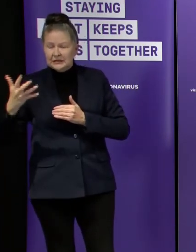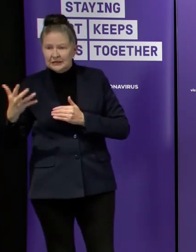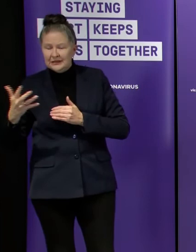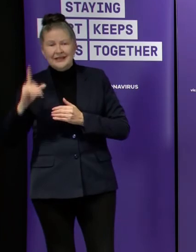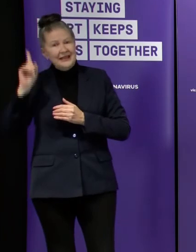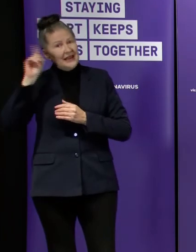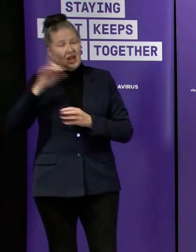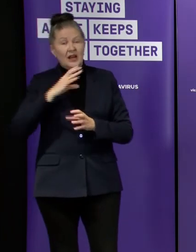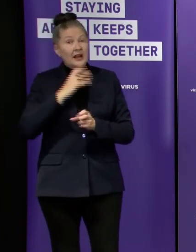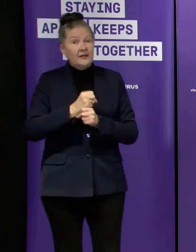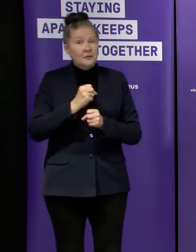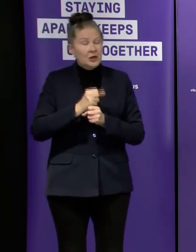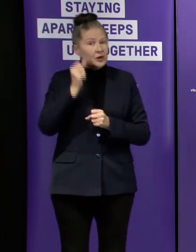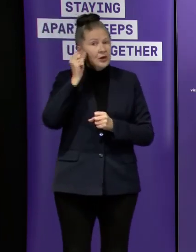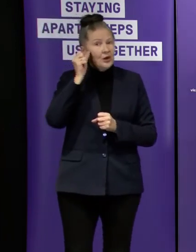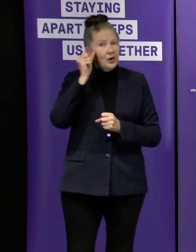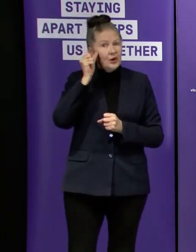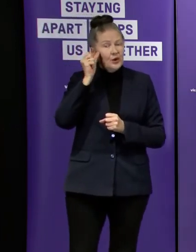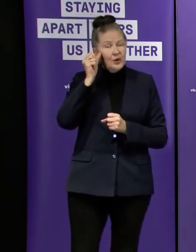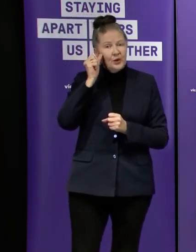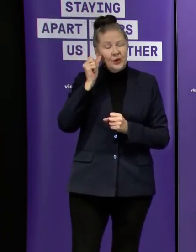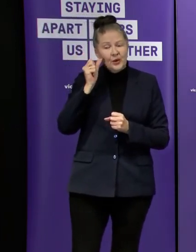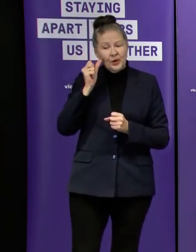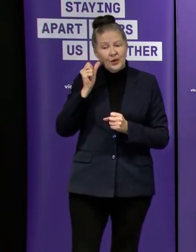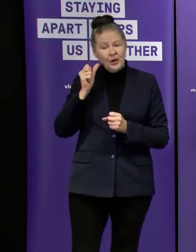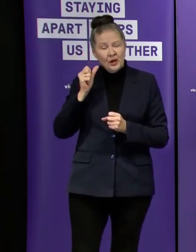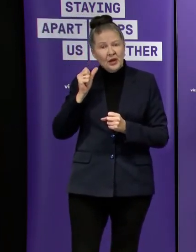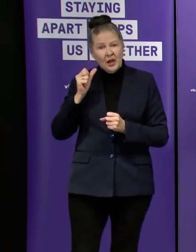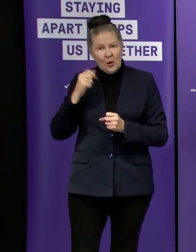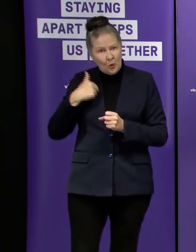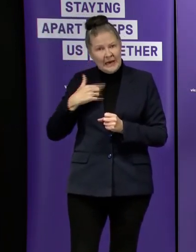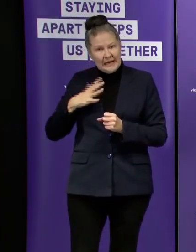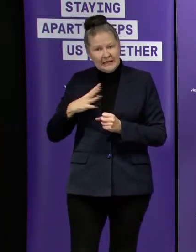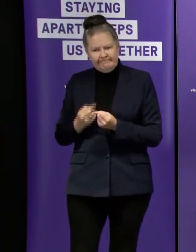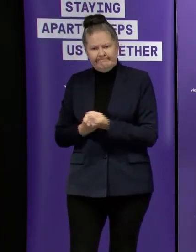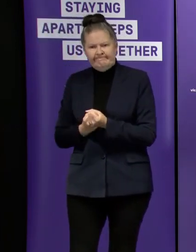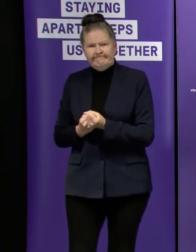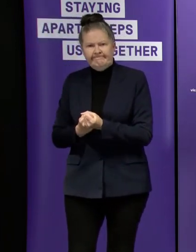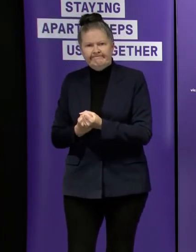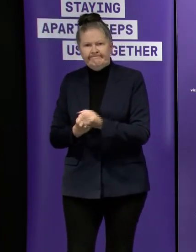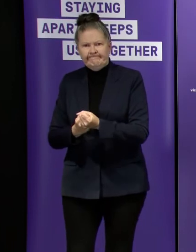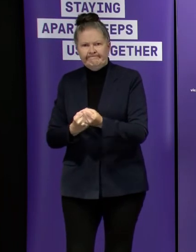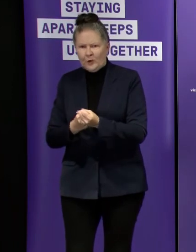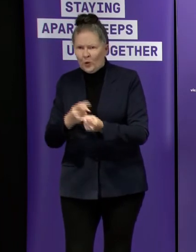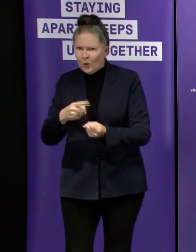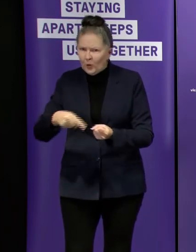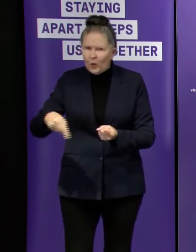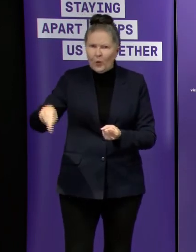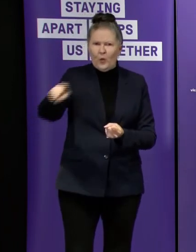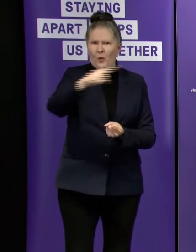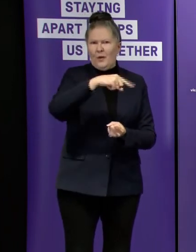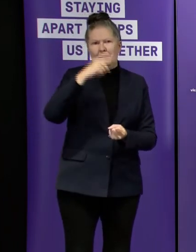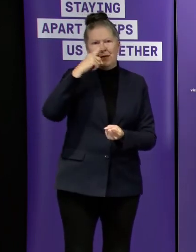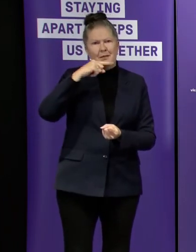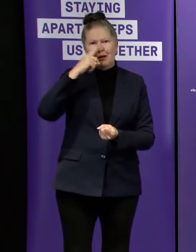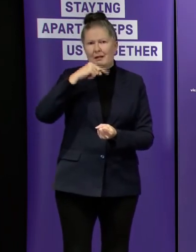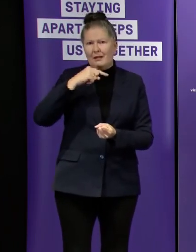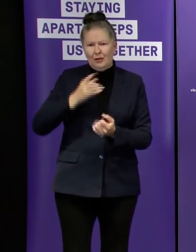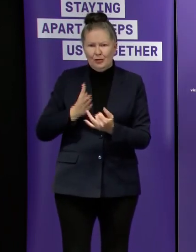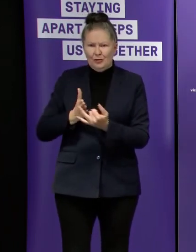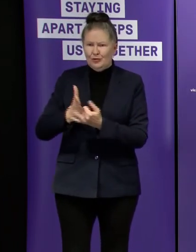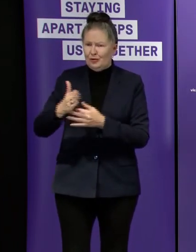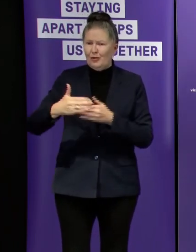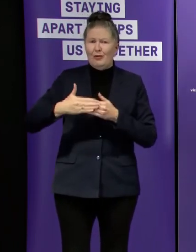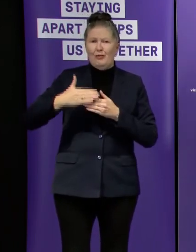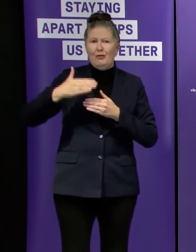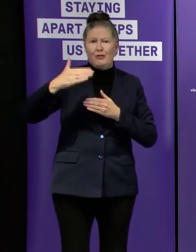very clear about is that we intend being here with the community uh over that over that long haul so um where